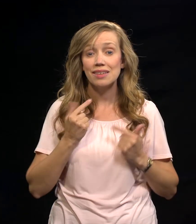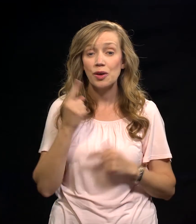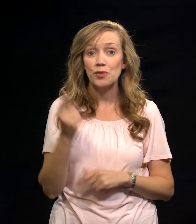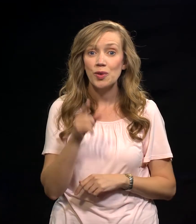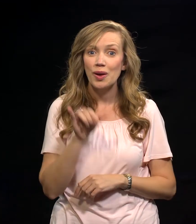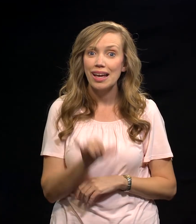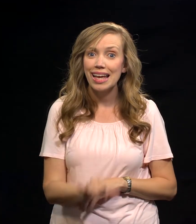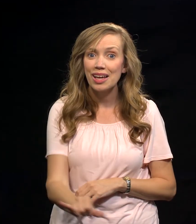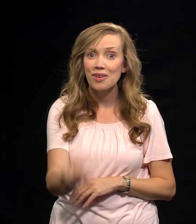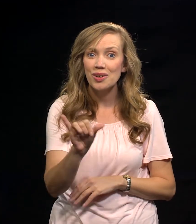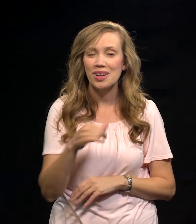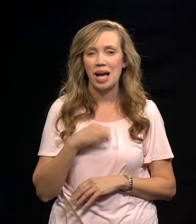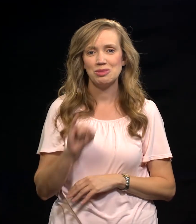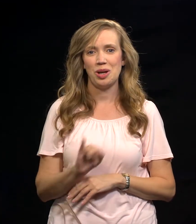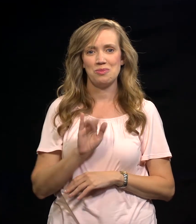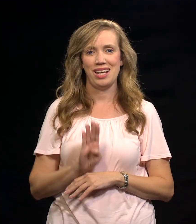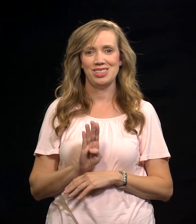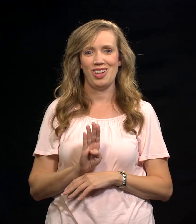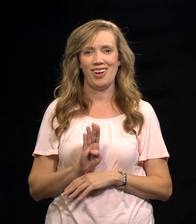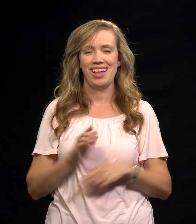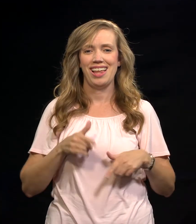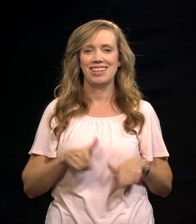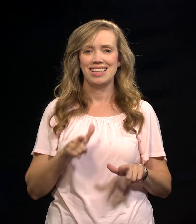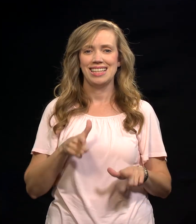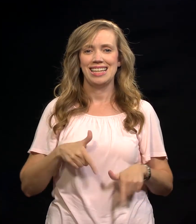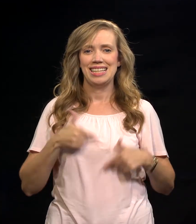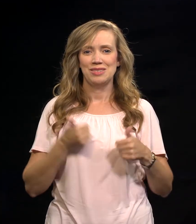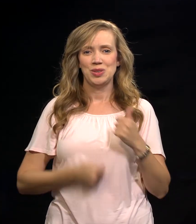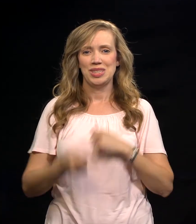I'm John Bradshaw for It Is Written. Let's Live Today by Every Word.